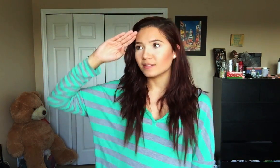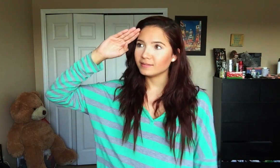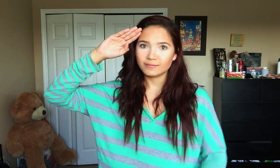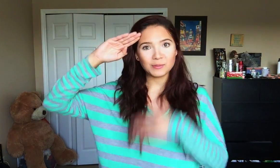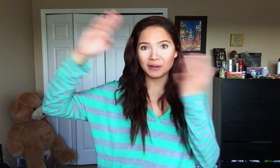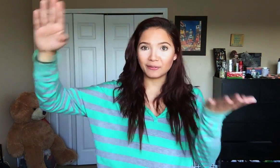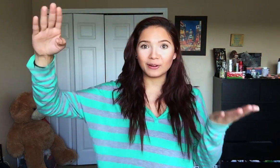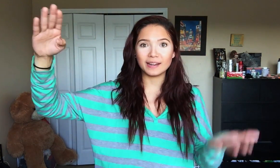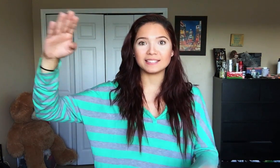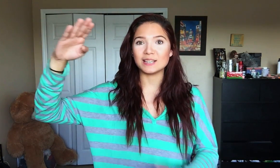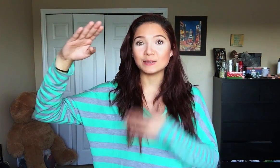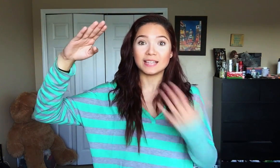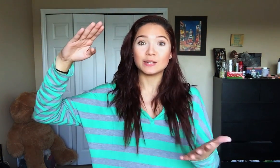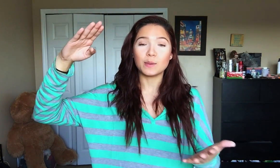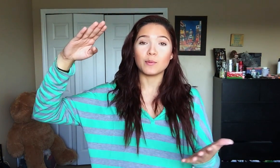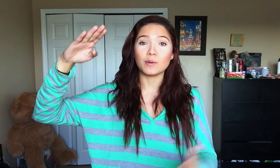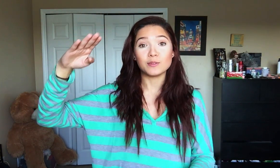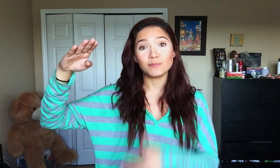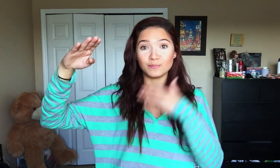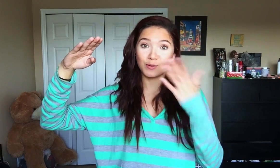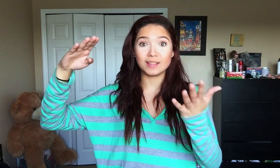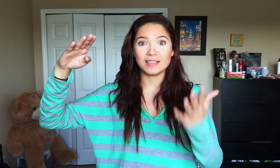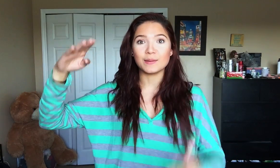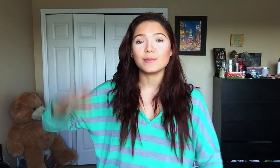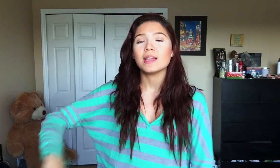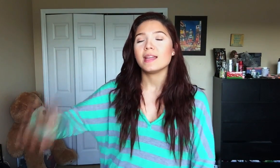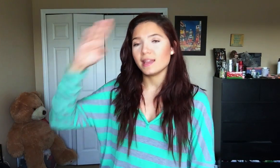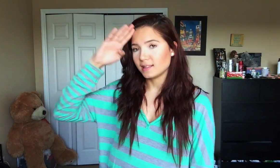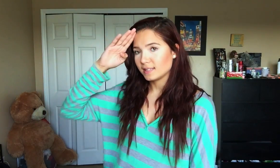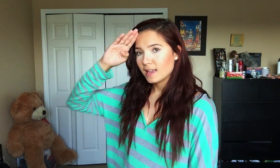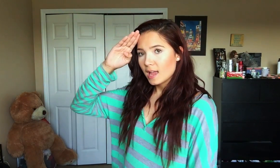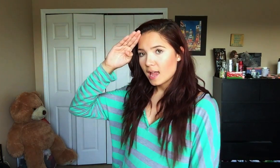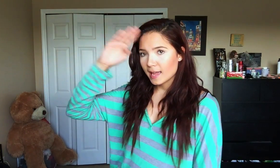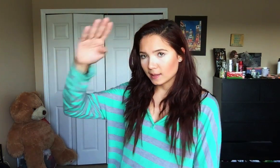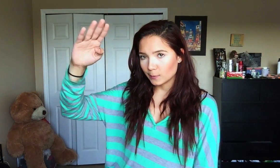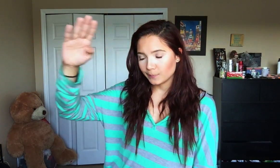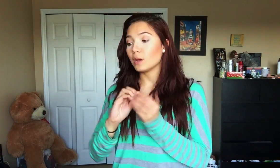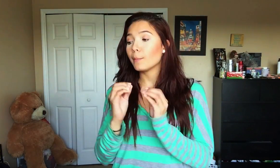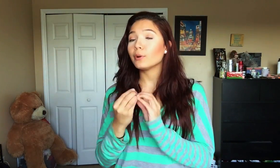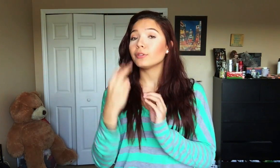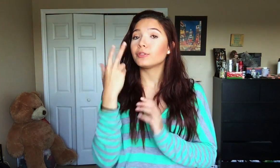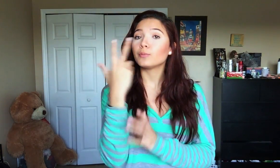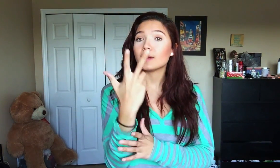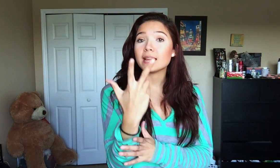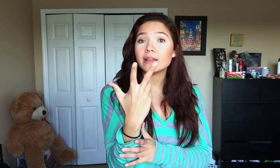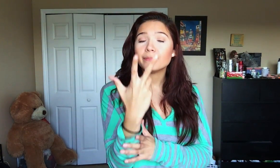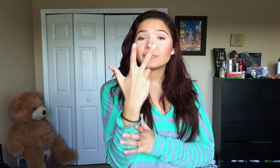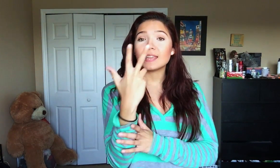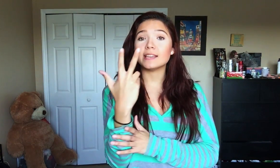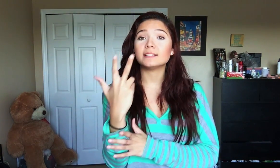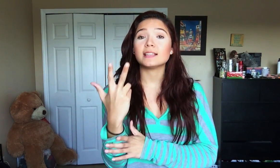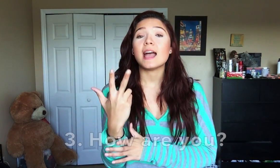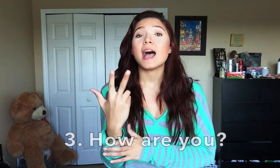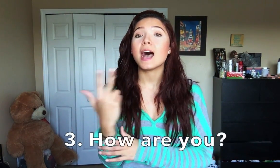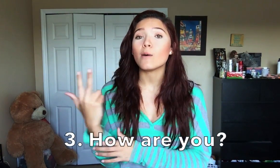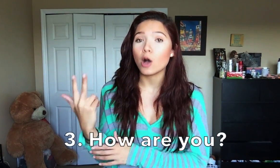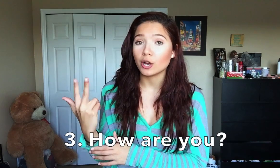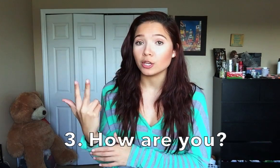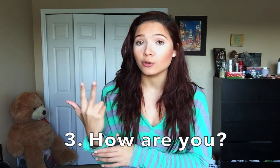whatever it is that you say to people when you greet them it's hello number three is how are you